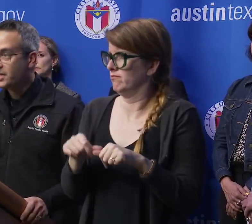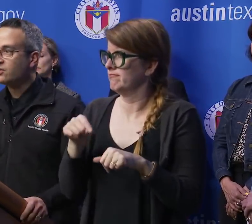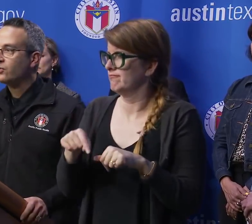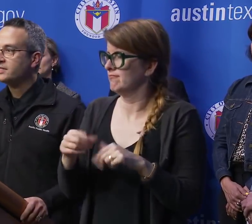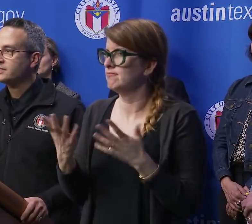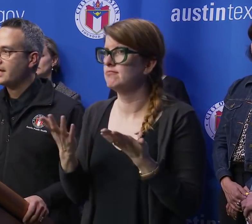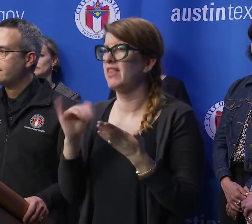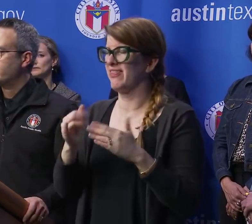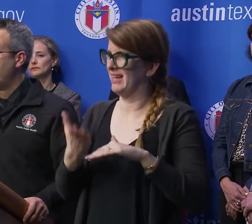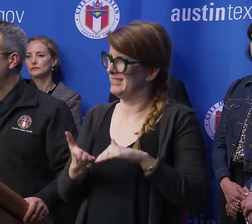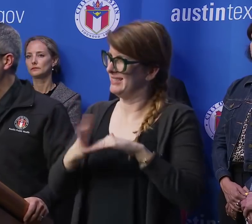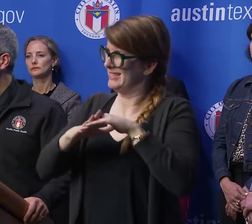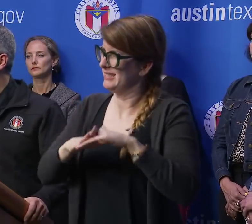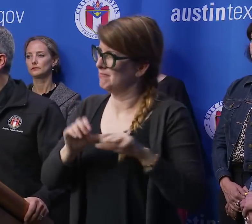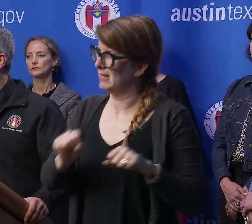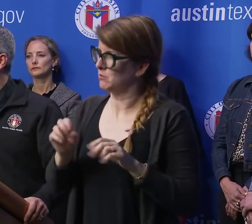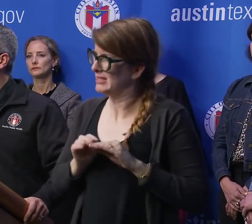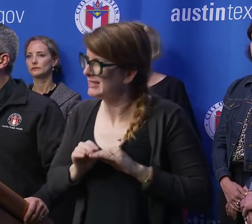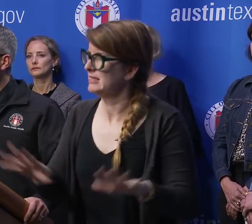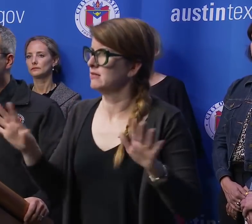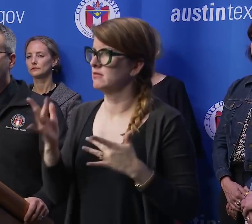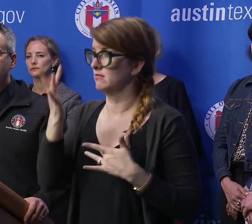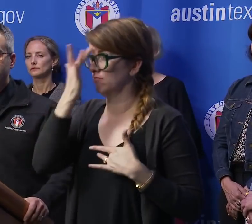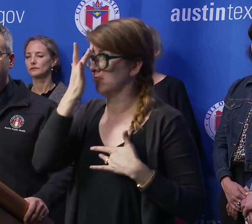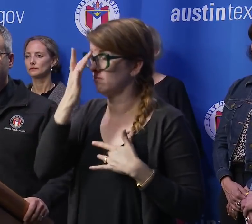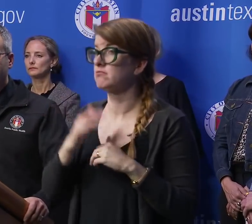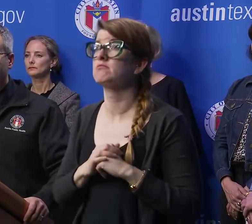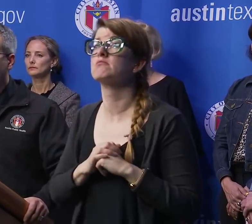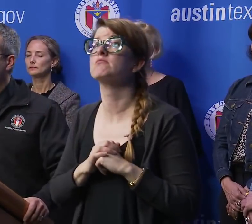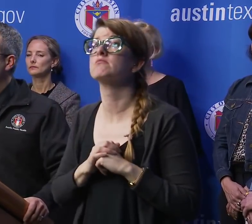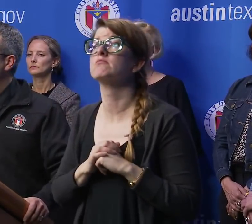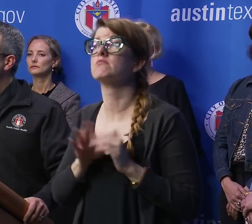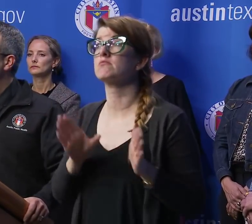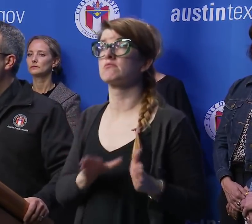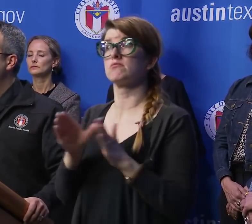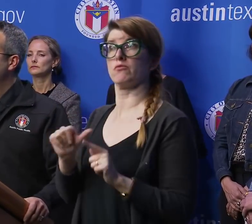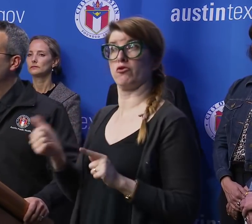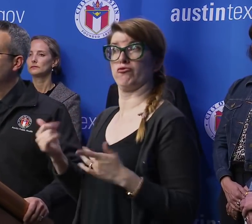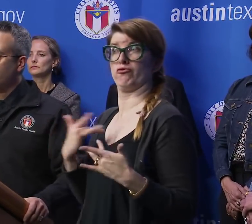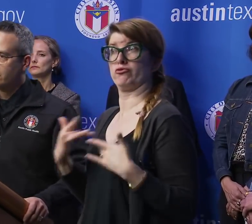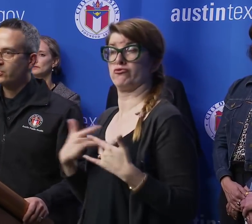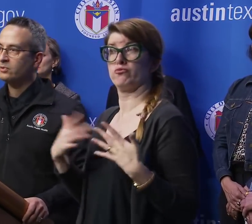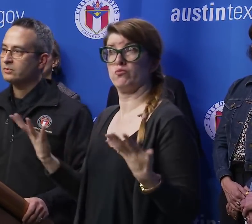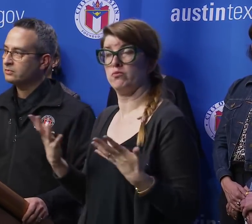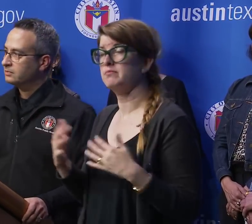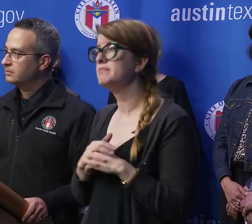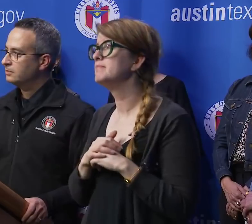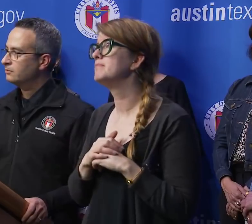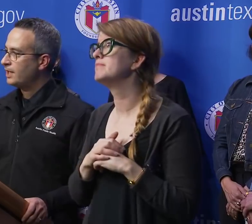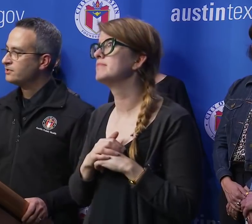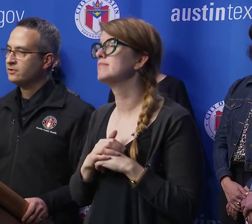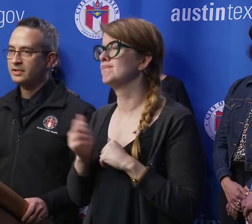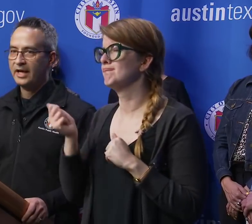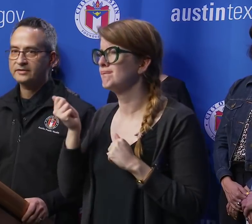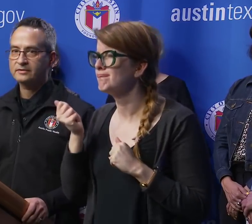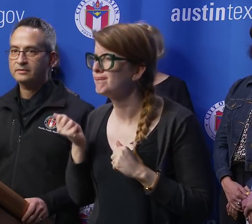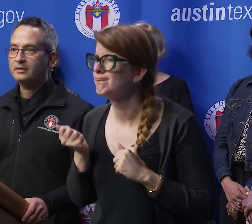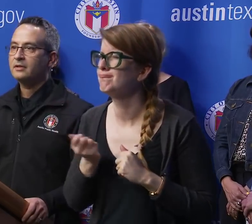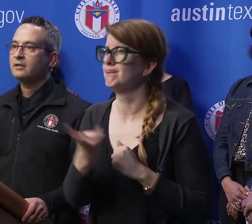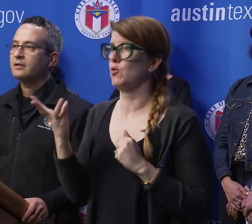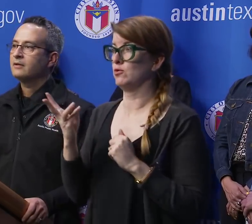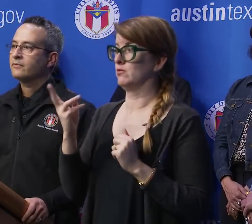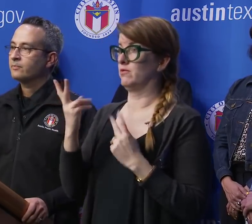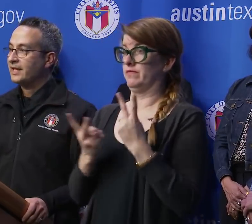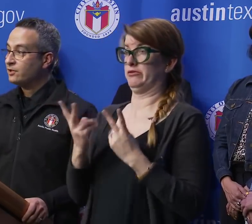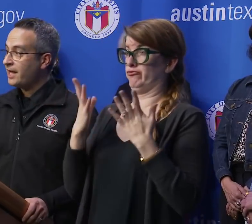which increases that threat. Also of concern was the fact that there were multiple registered guests